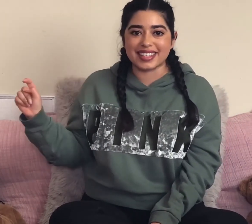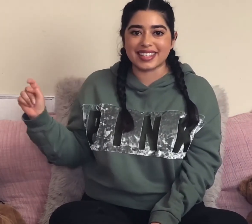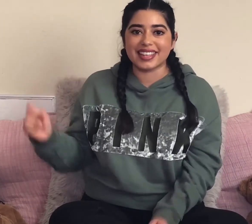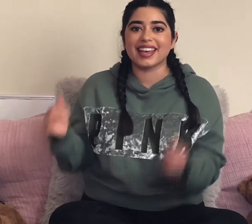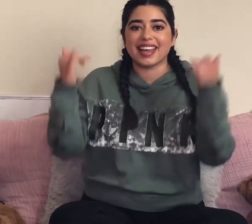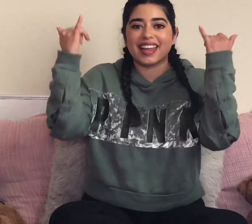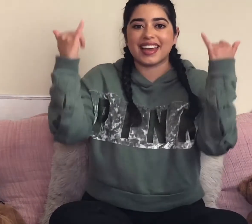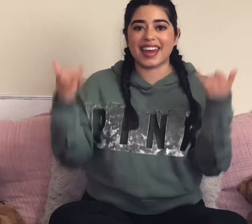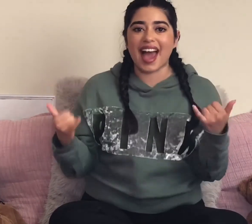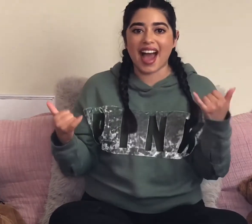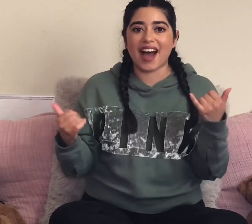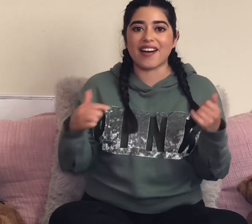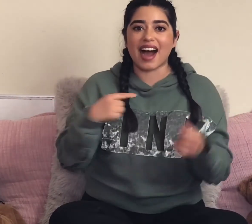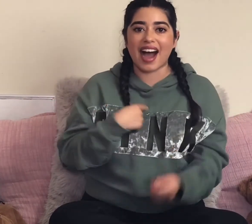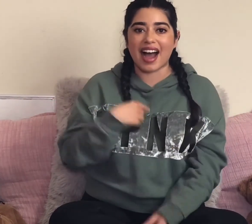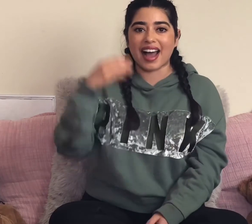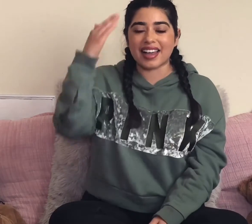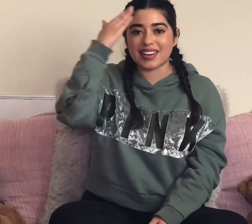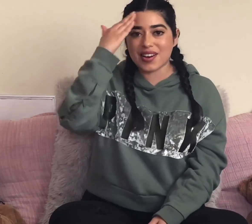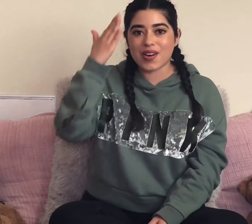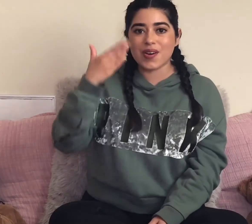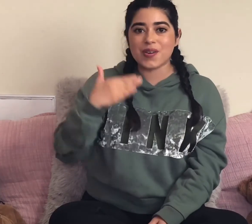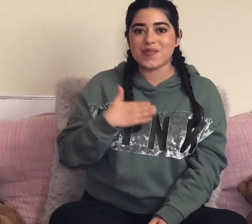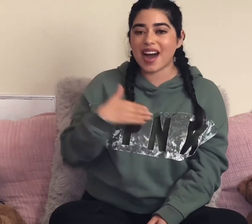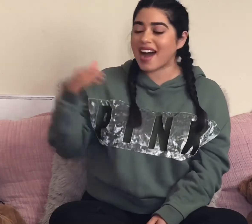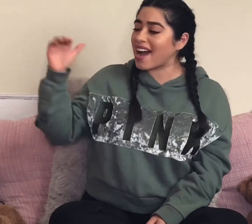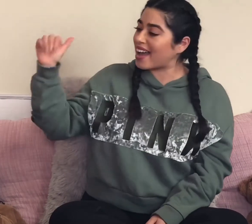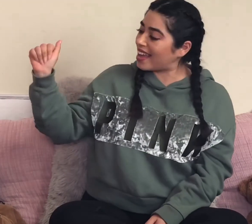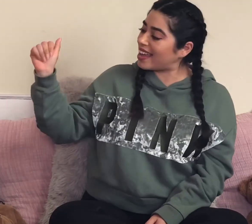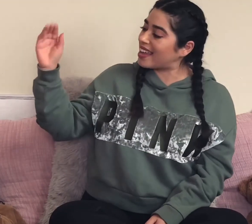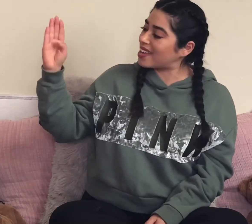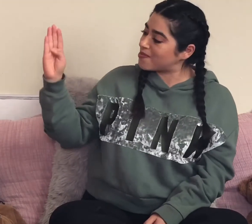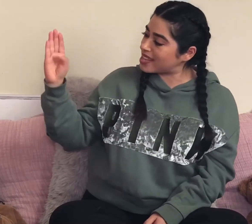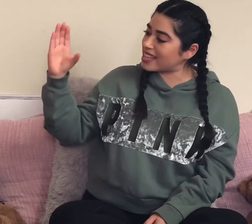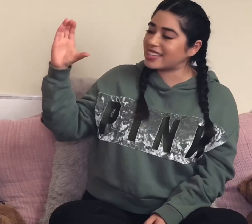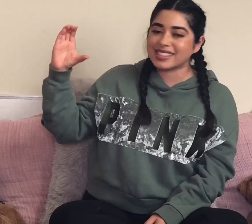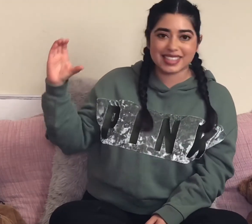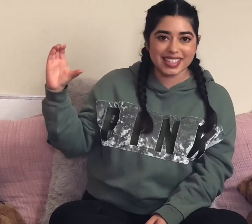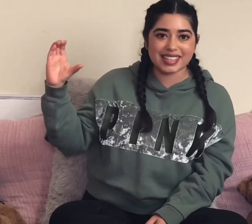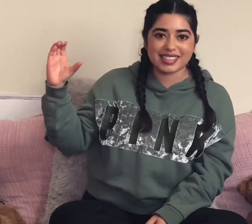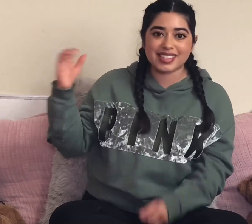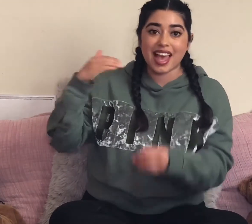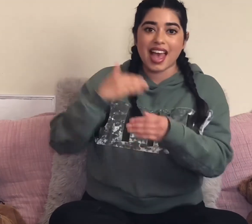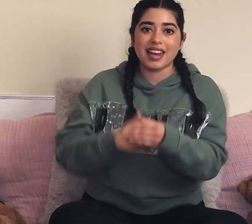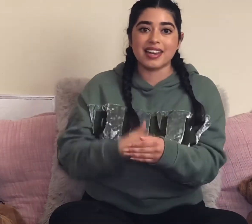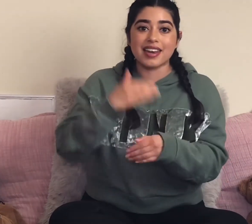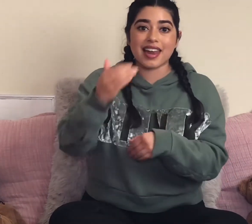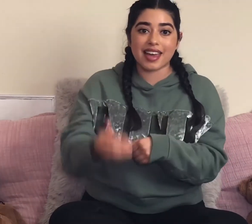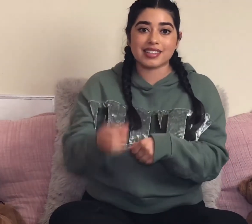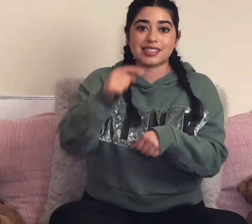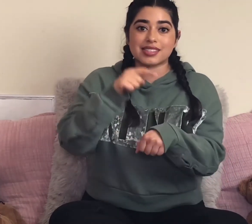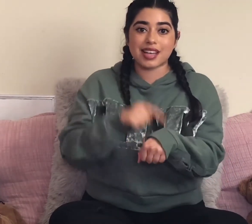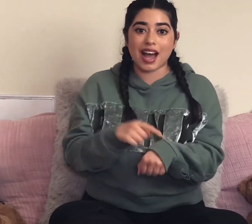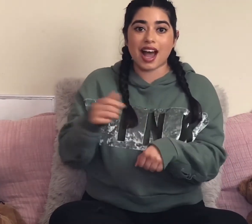Now I know my A B C's. Next time